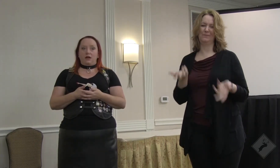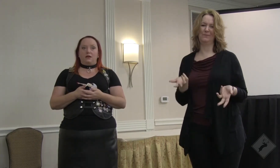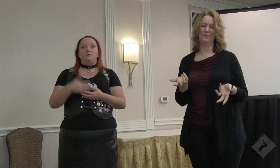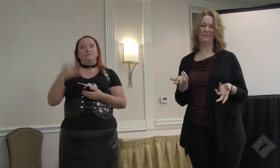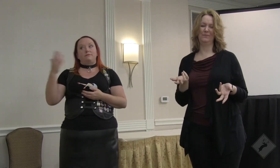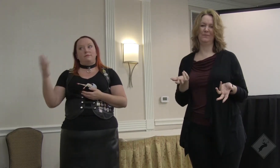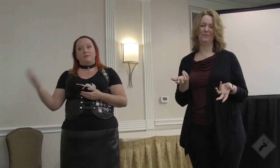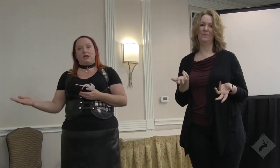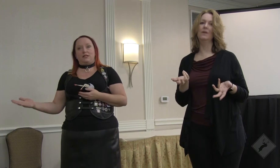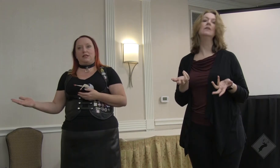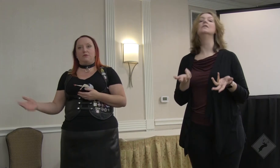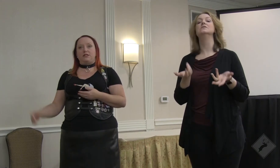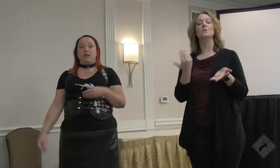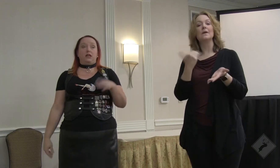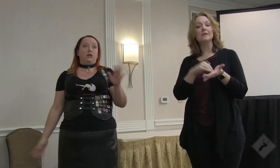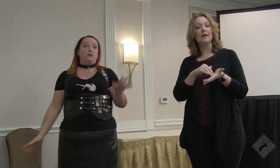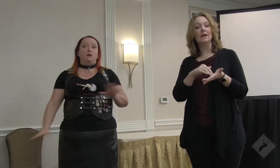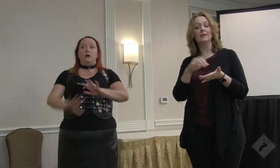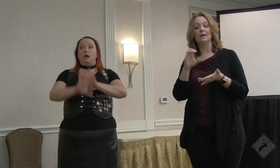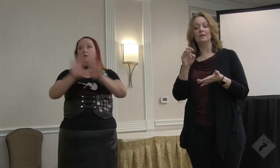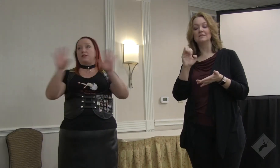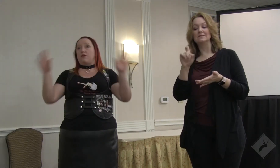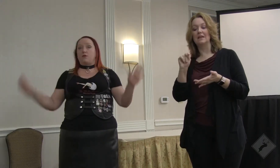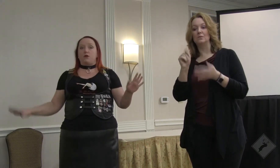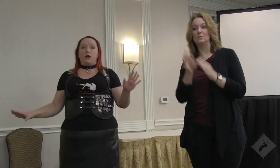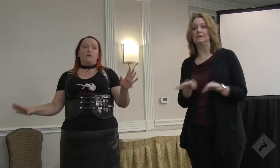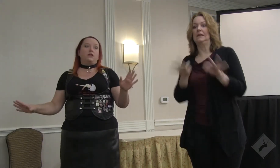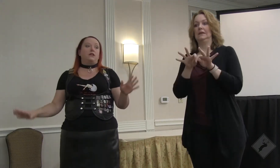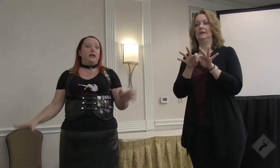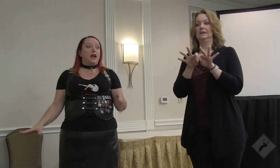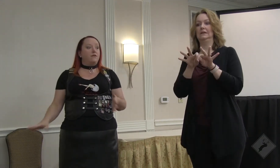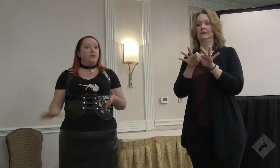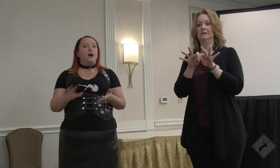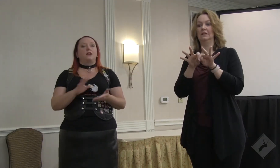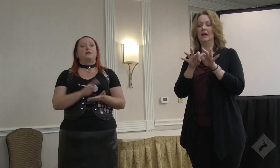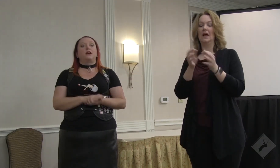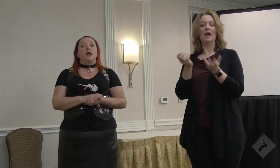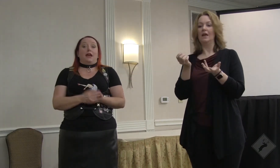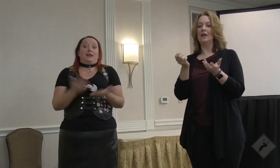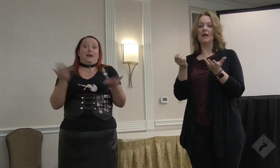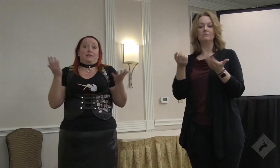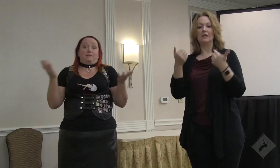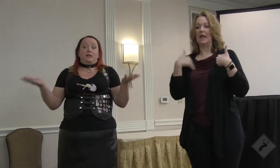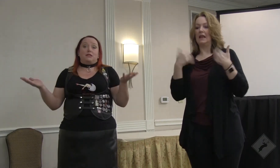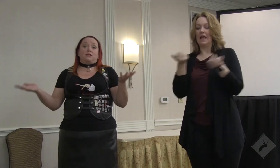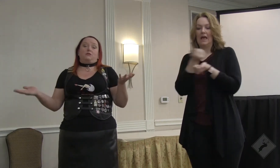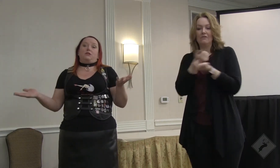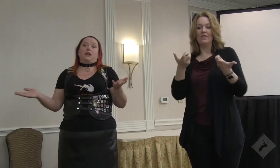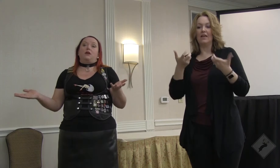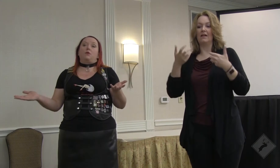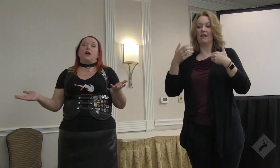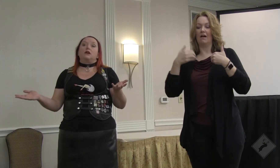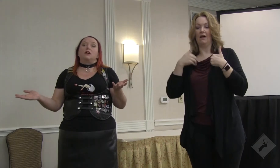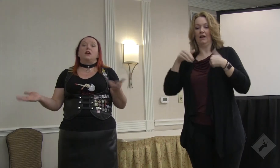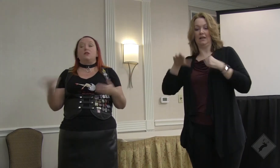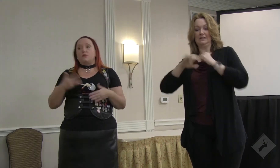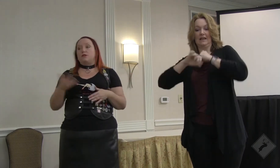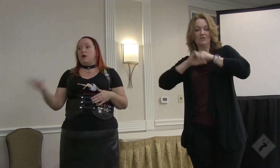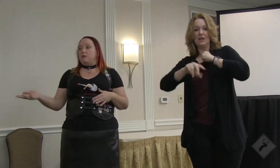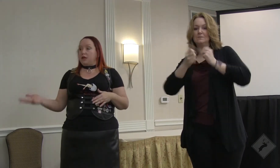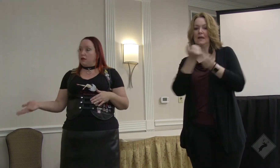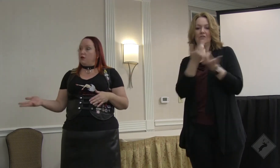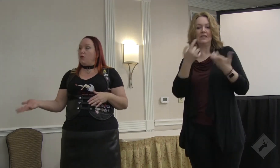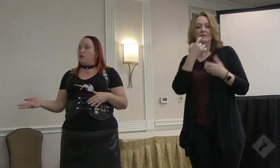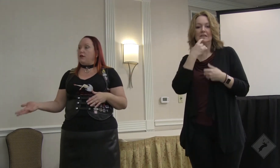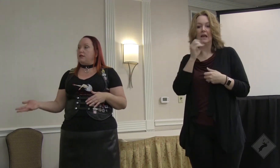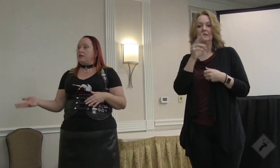so again, consent was key. It was everywhere on everything that he advertised. And yet his consent was taken away. And the